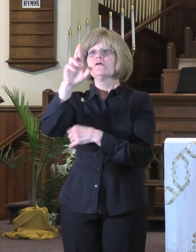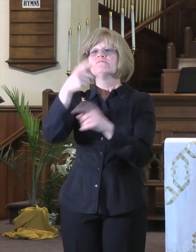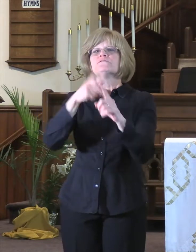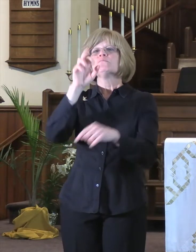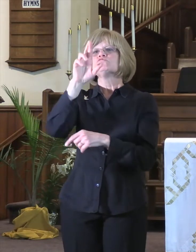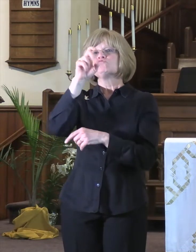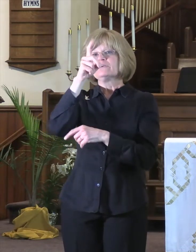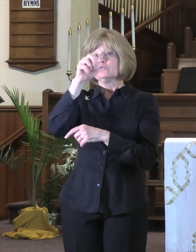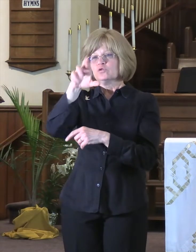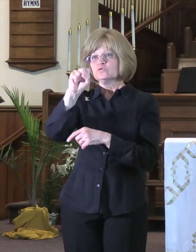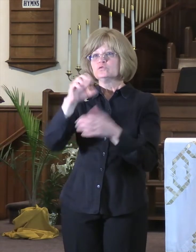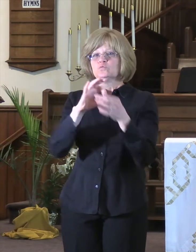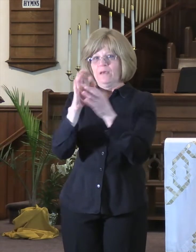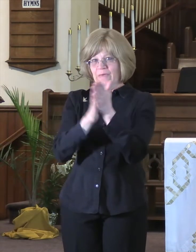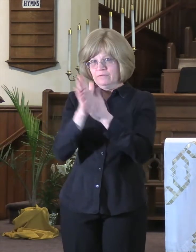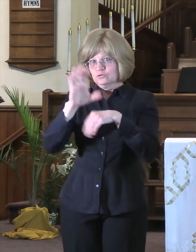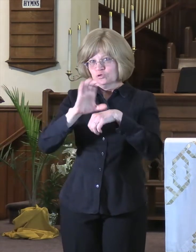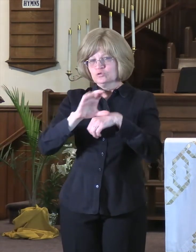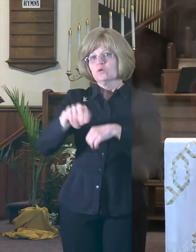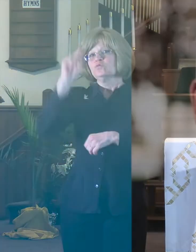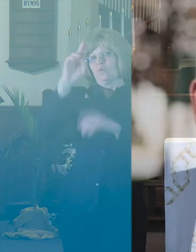Methodist Church in the North District.